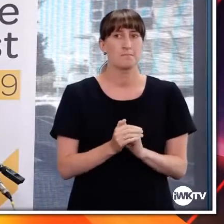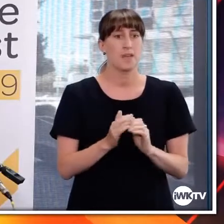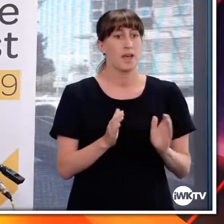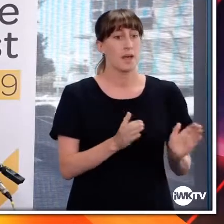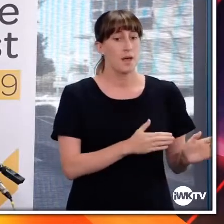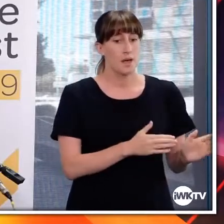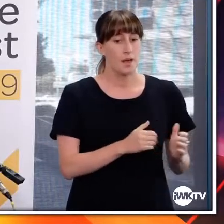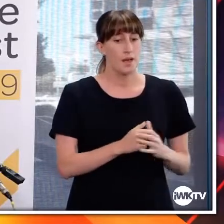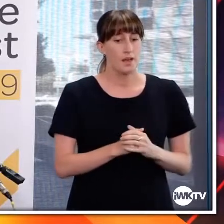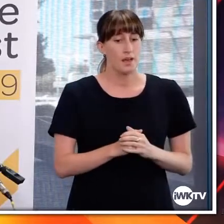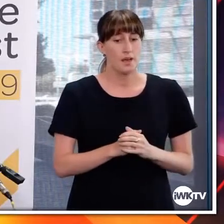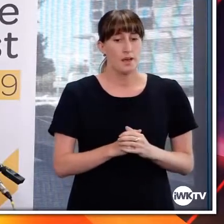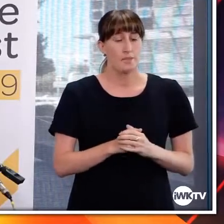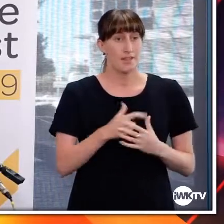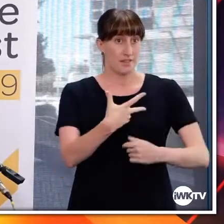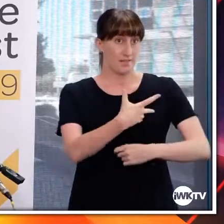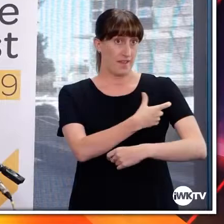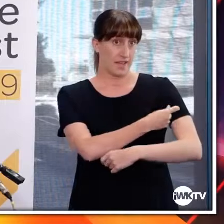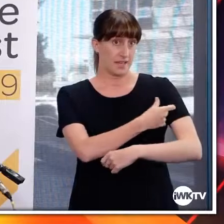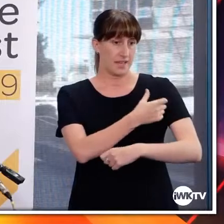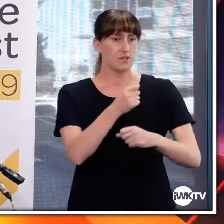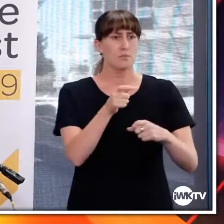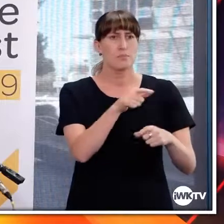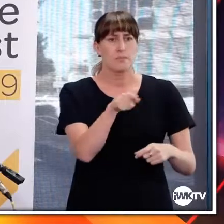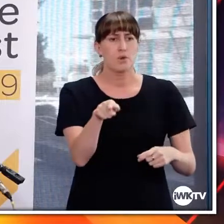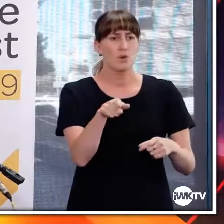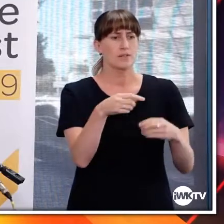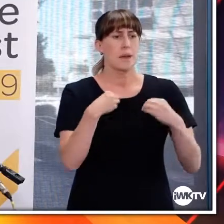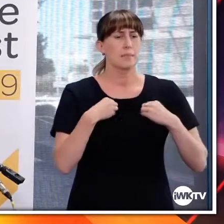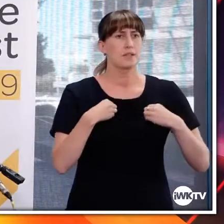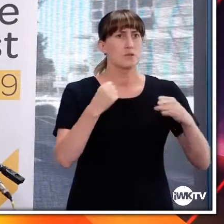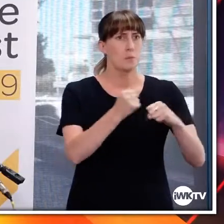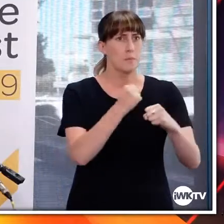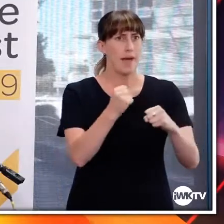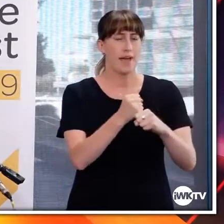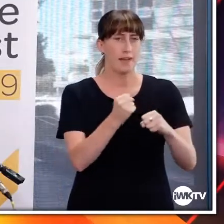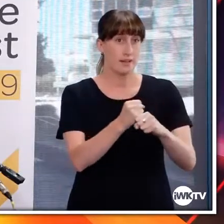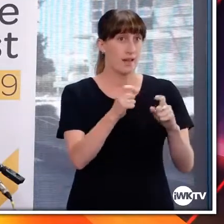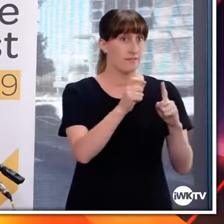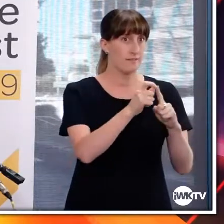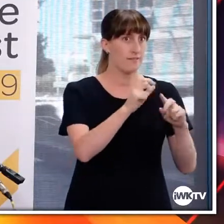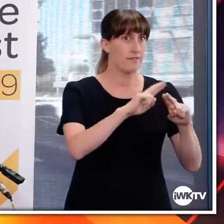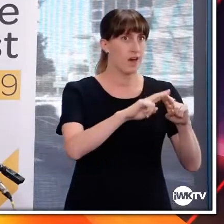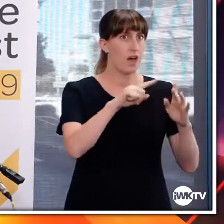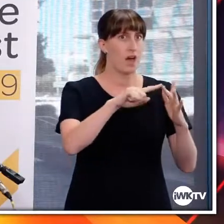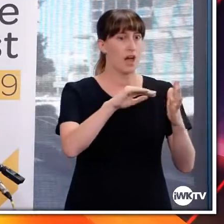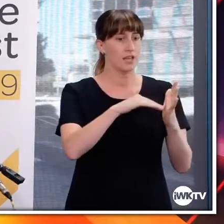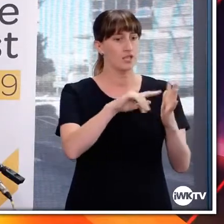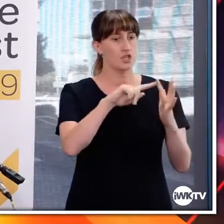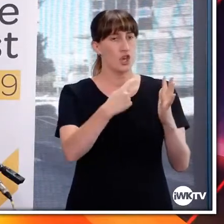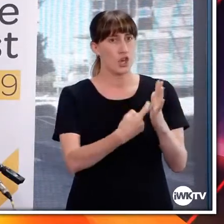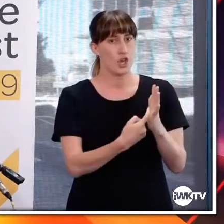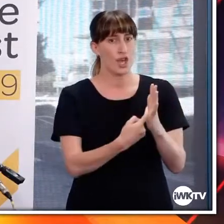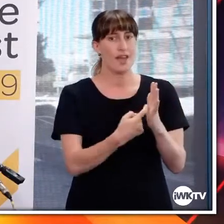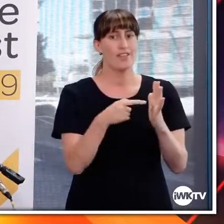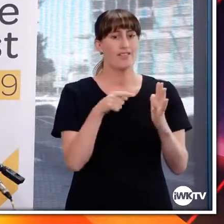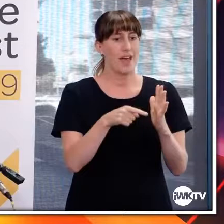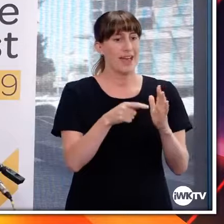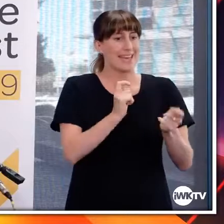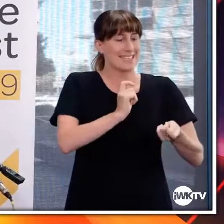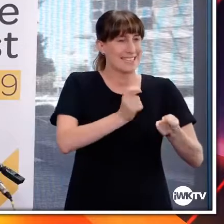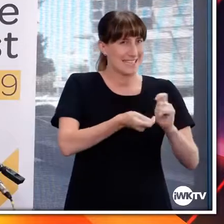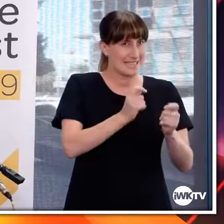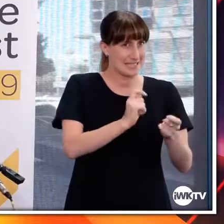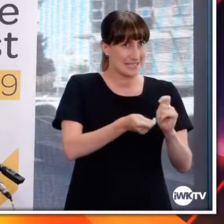is that the vaccine manufacturers, including Pfizer, are already testing, both in the laboratory and